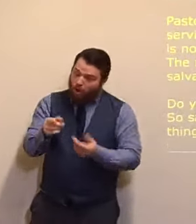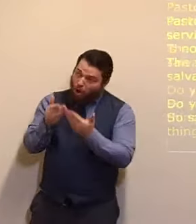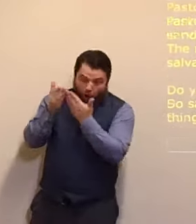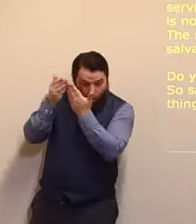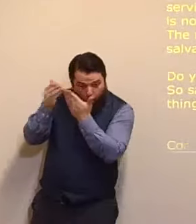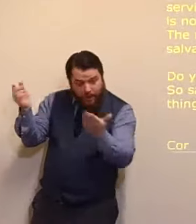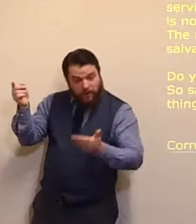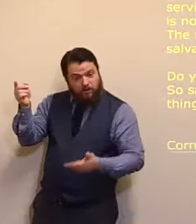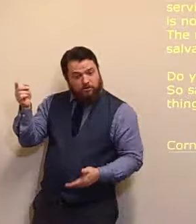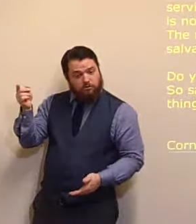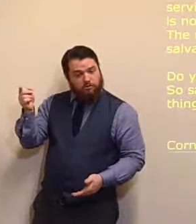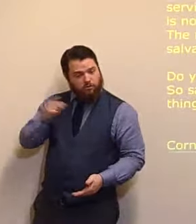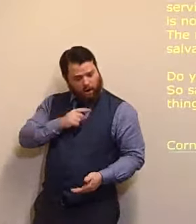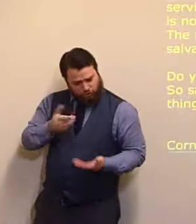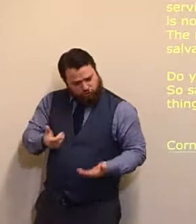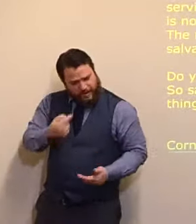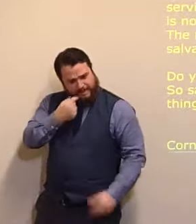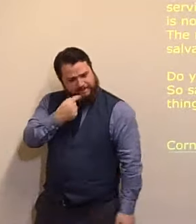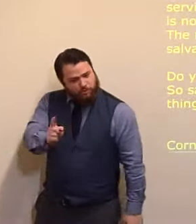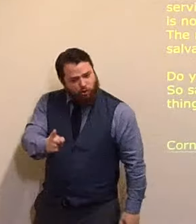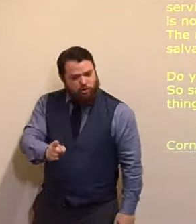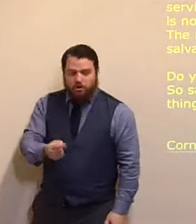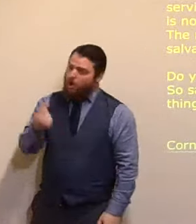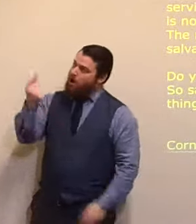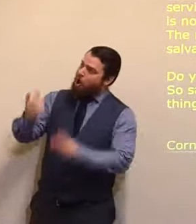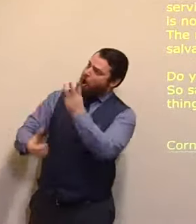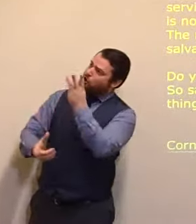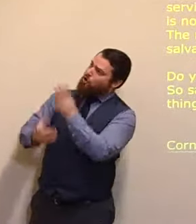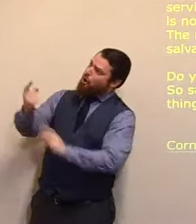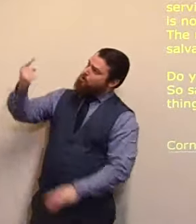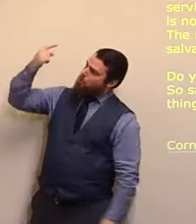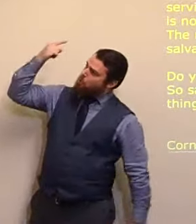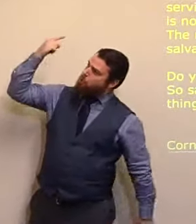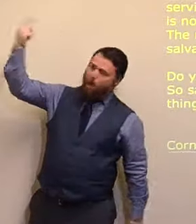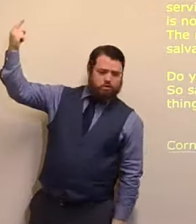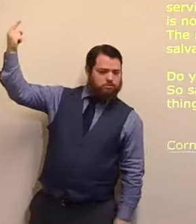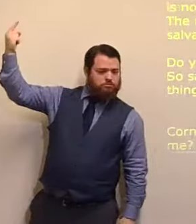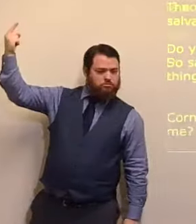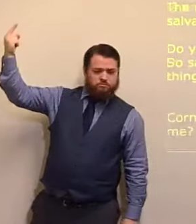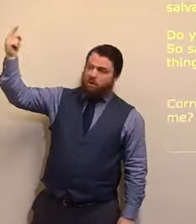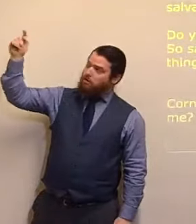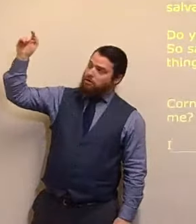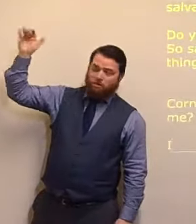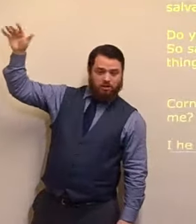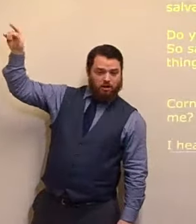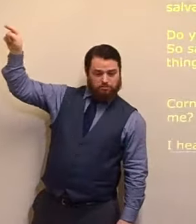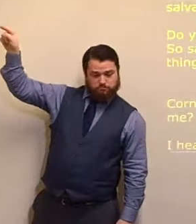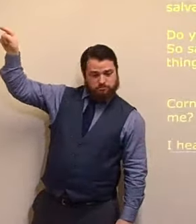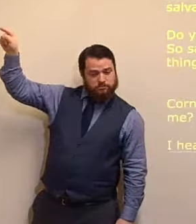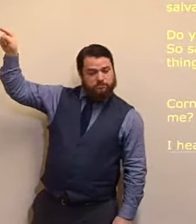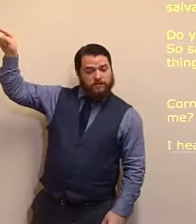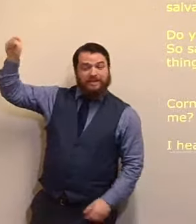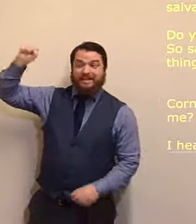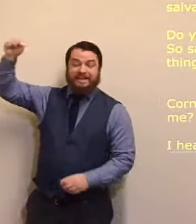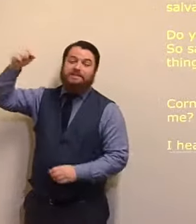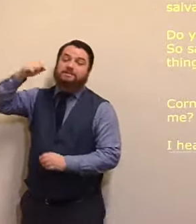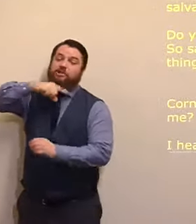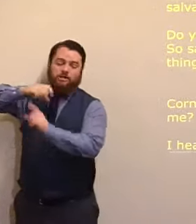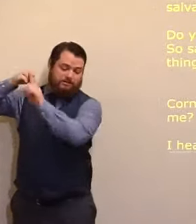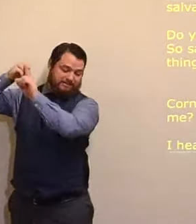the only God. But God didn't just stay there, speaking to us, he sent a Savior, in the